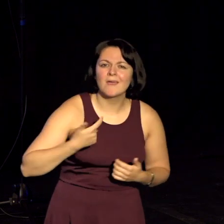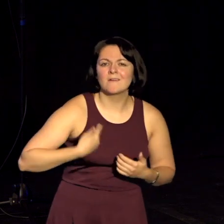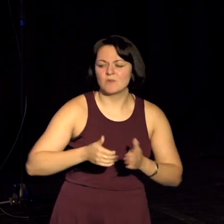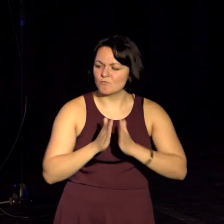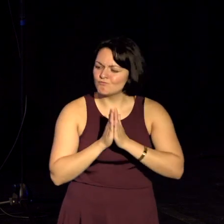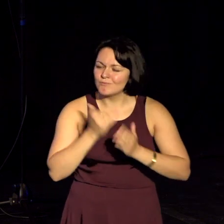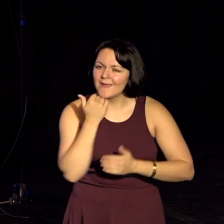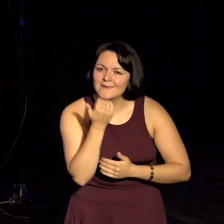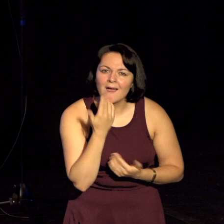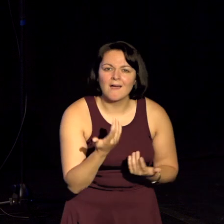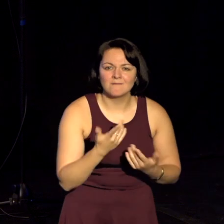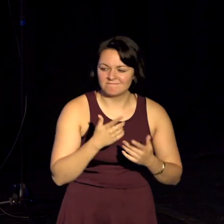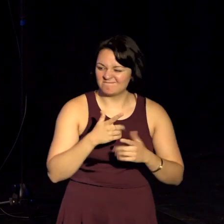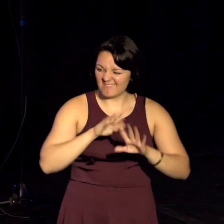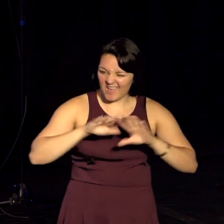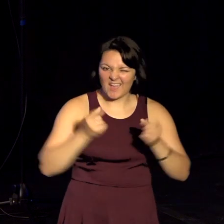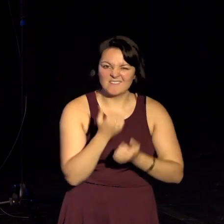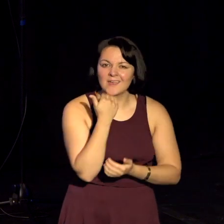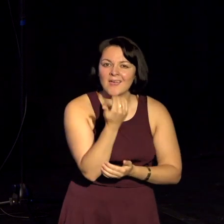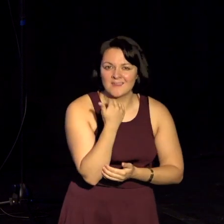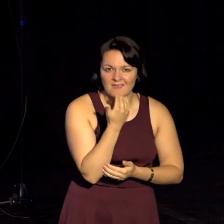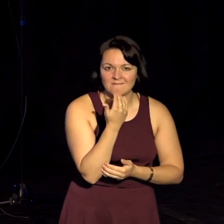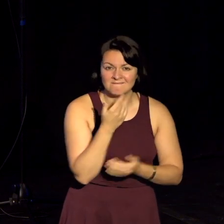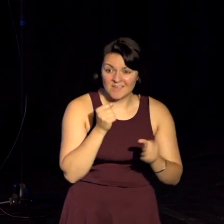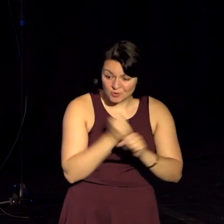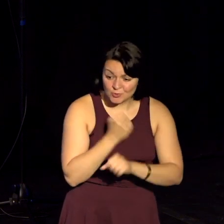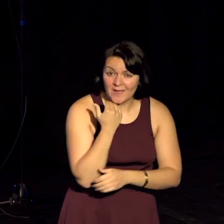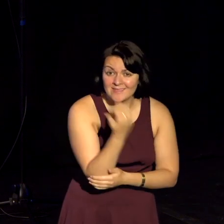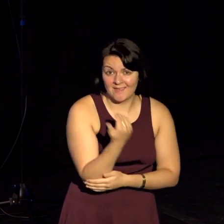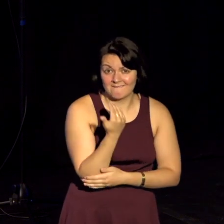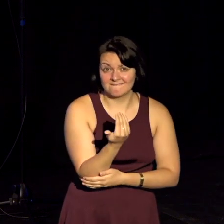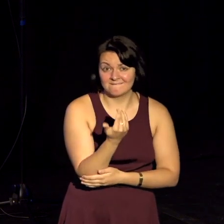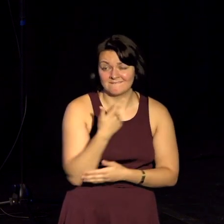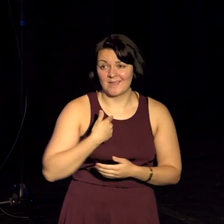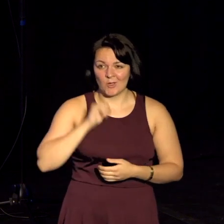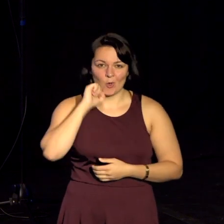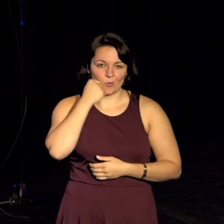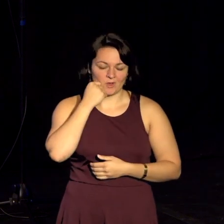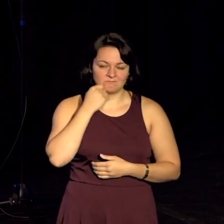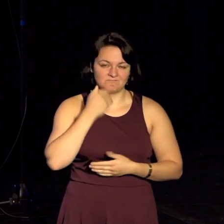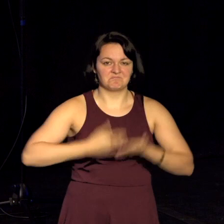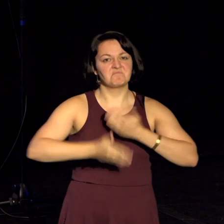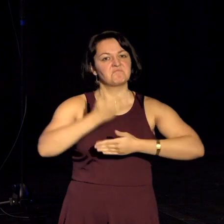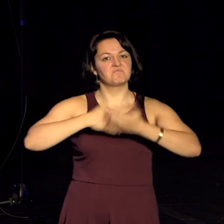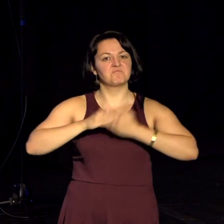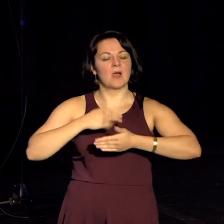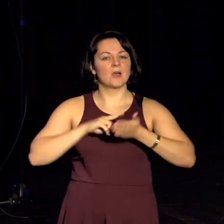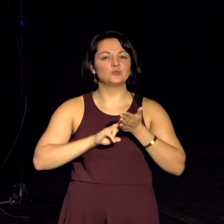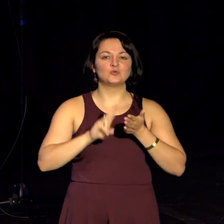pray enough, whatever have you, if you do it enough, you'll return to, quote, normal.